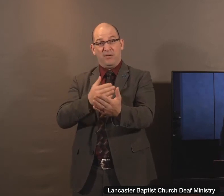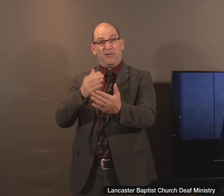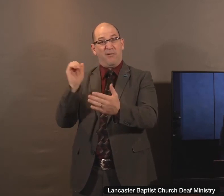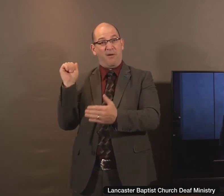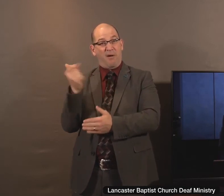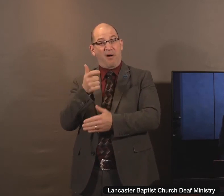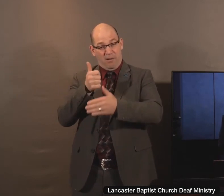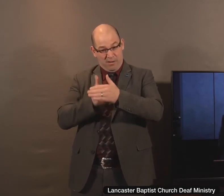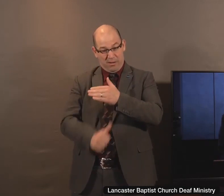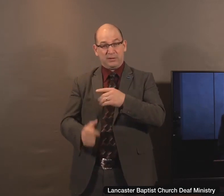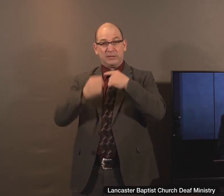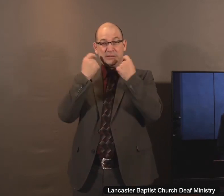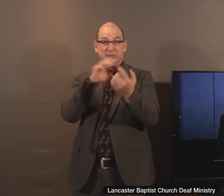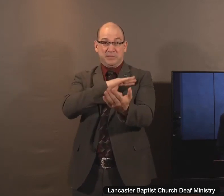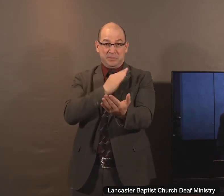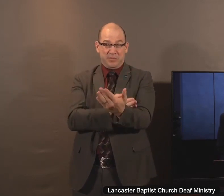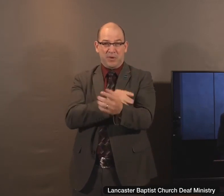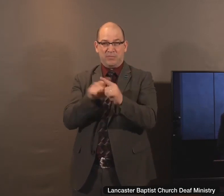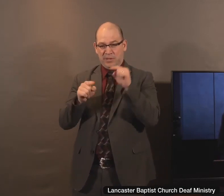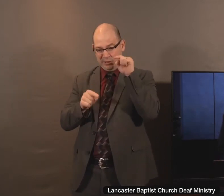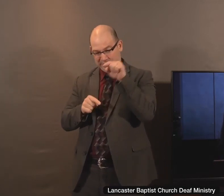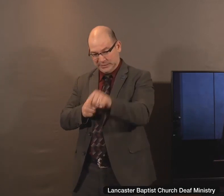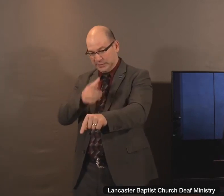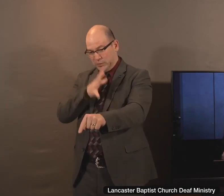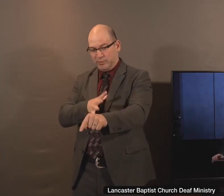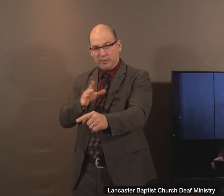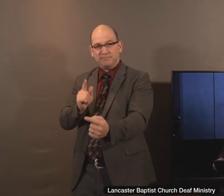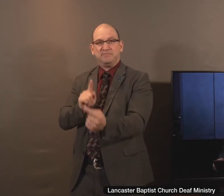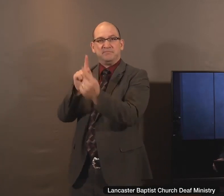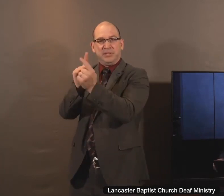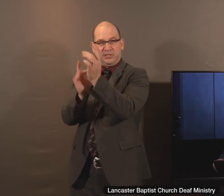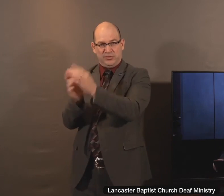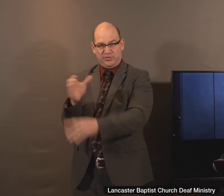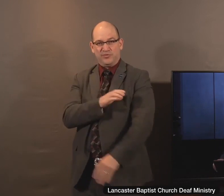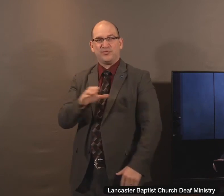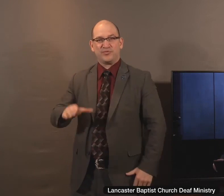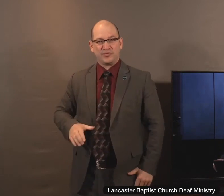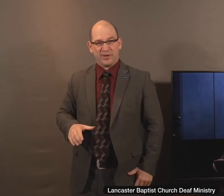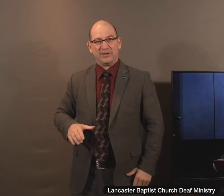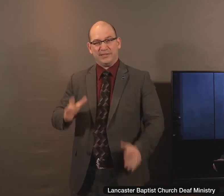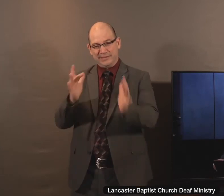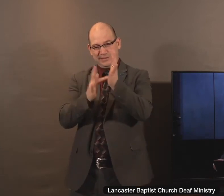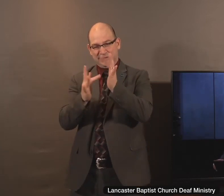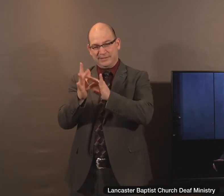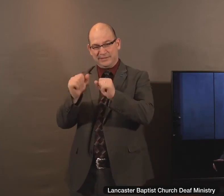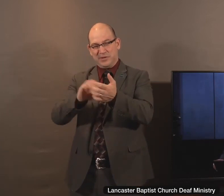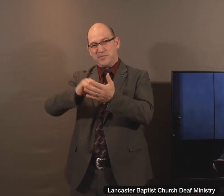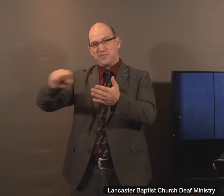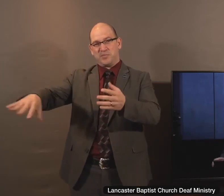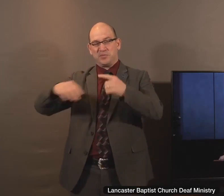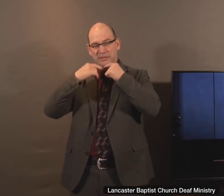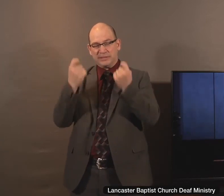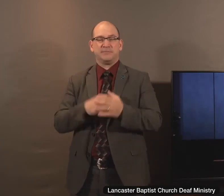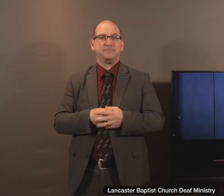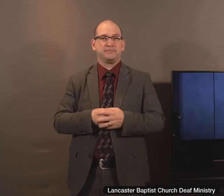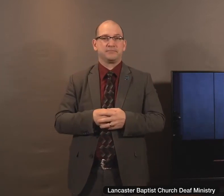who could truly make a difference. In the passage before us this morning, we see a man named Simon. He was a Pharisee.